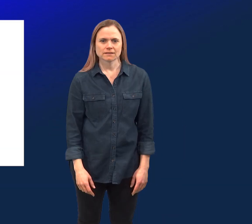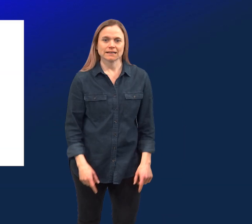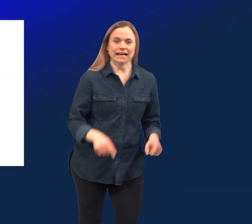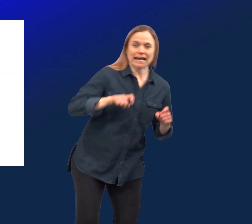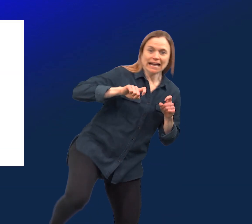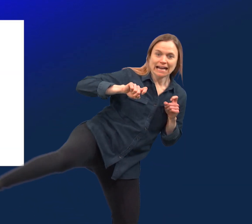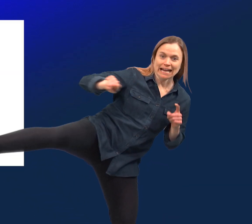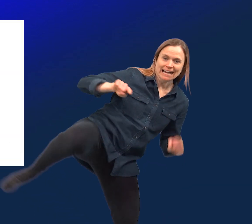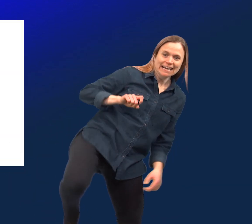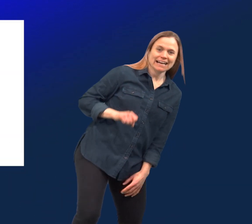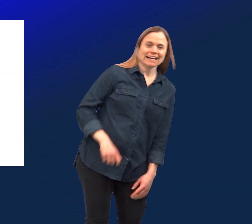Kick